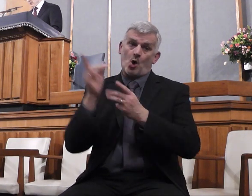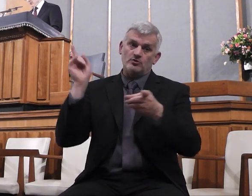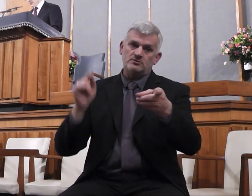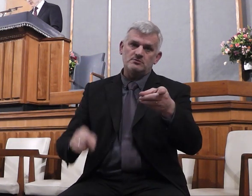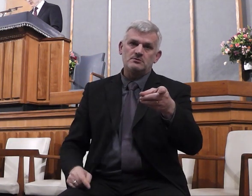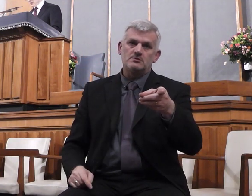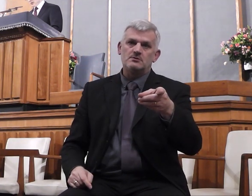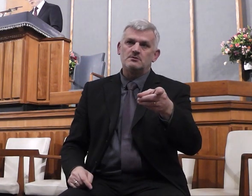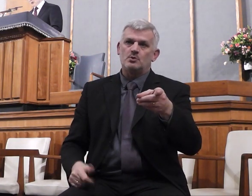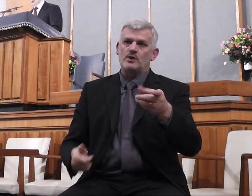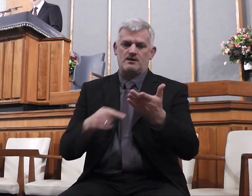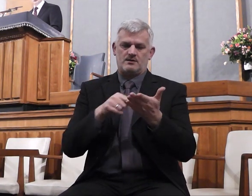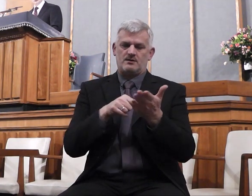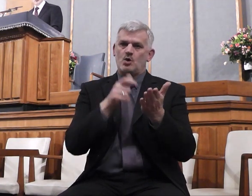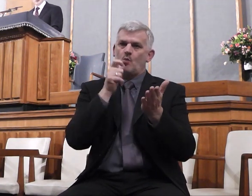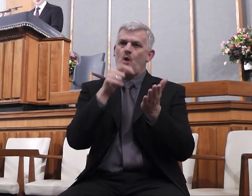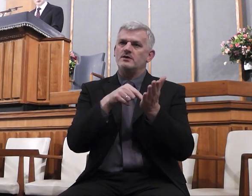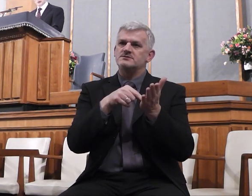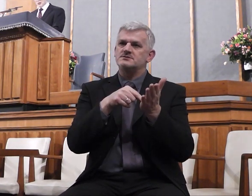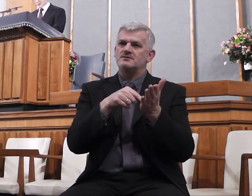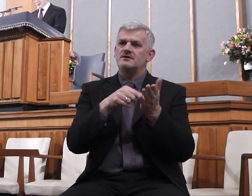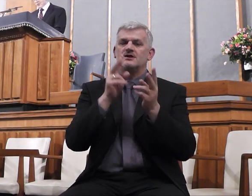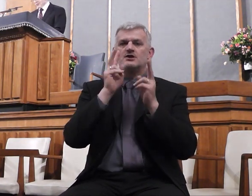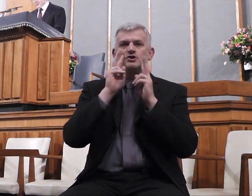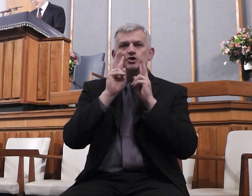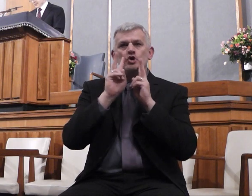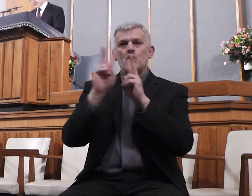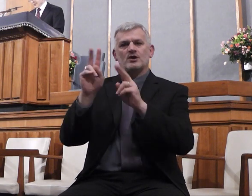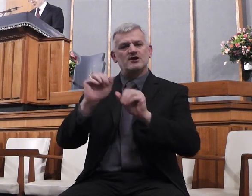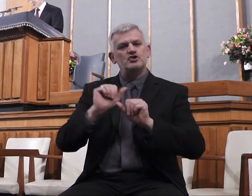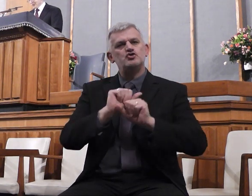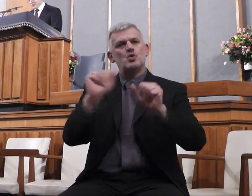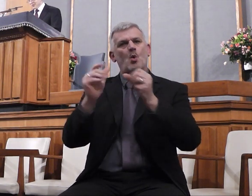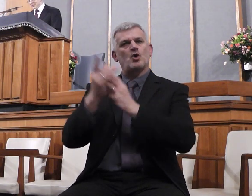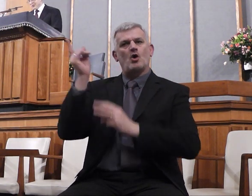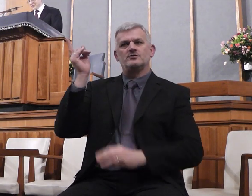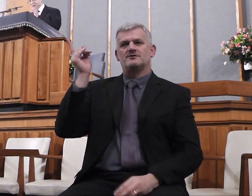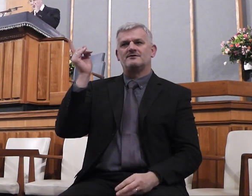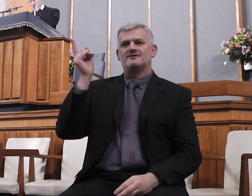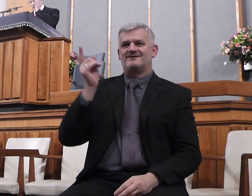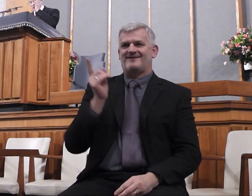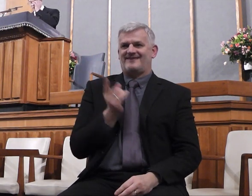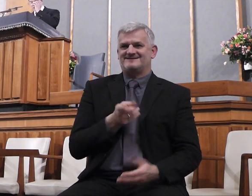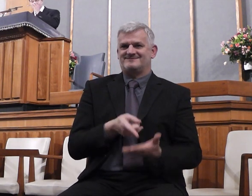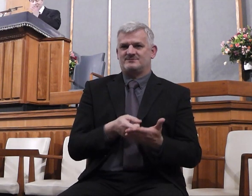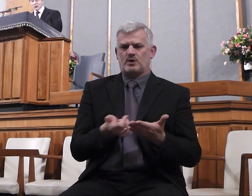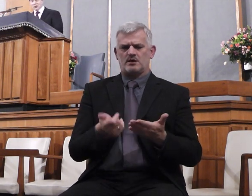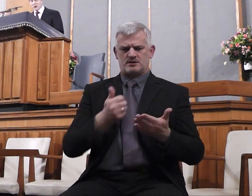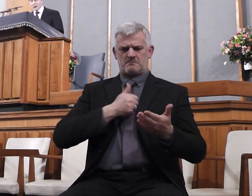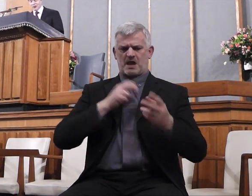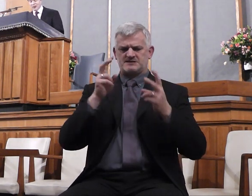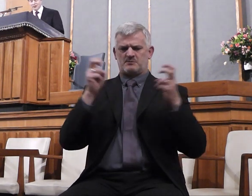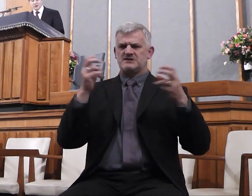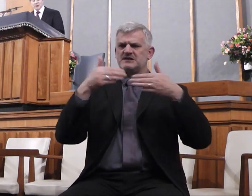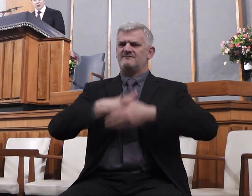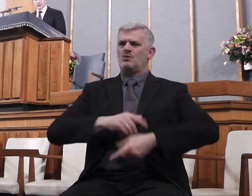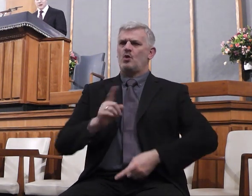are the words. Behold your God. And the subject is discovering your God. Now the prophet